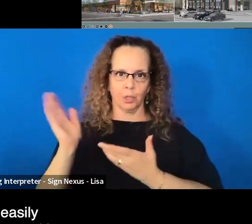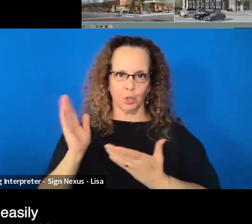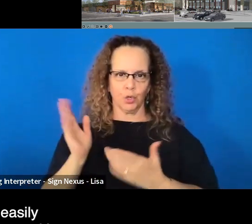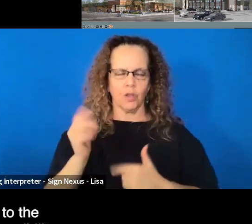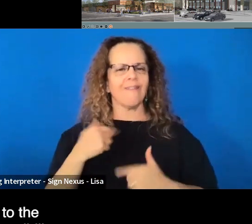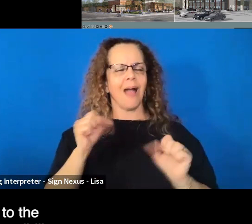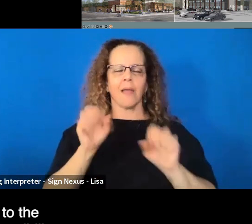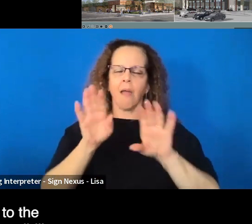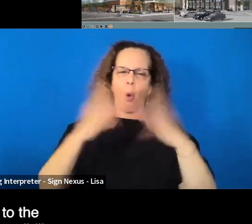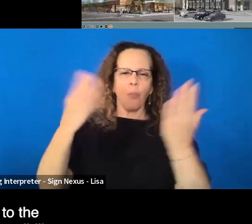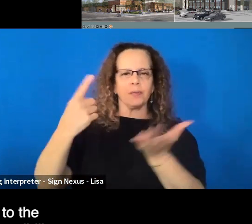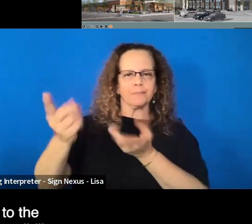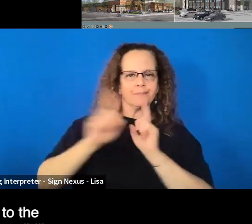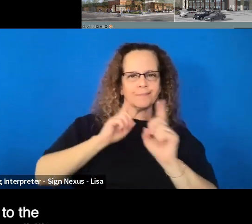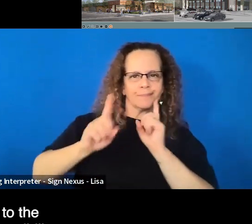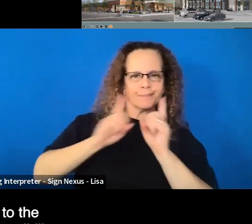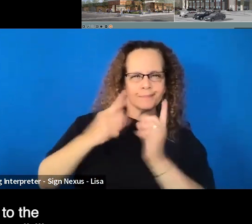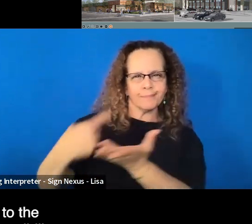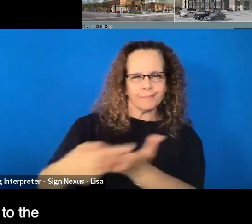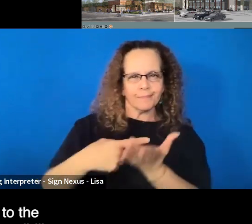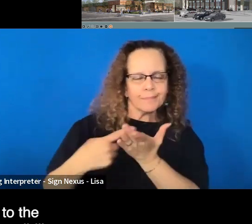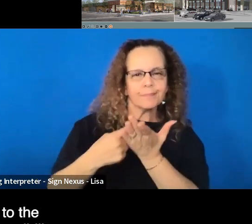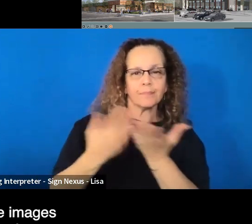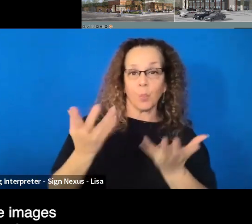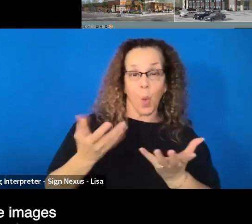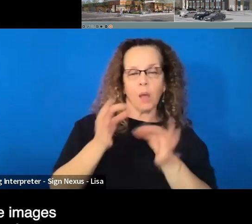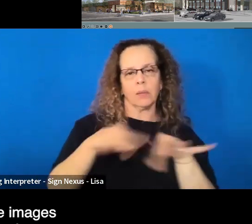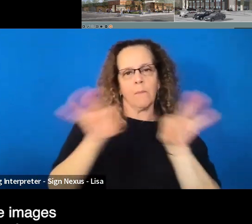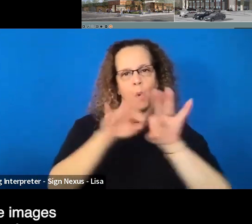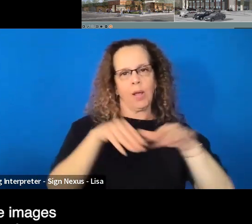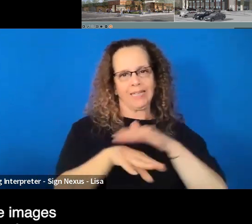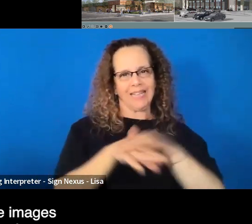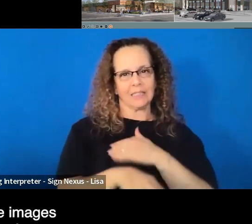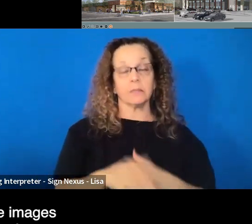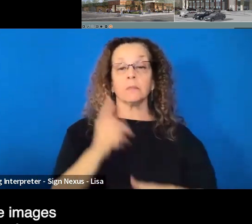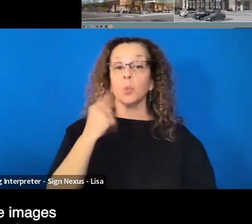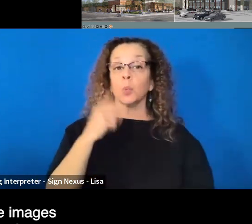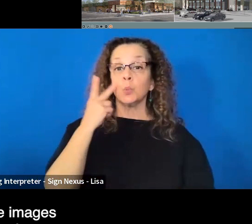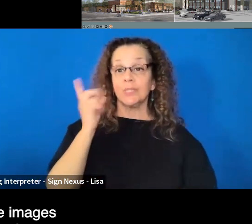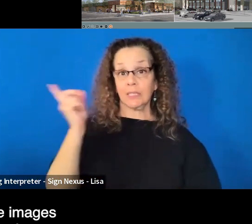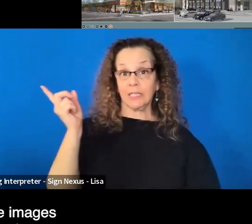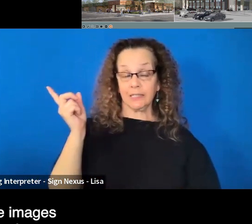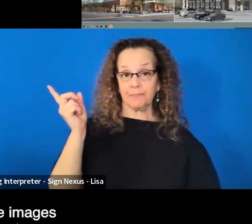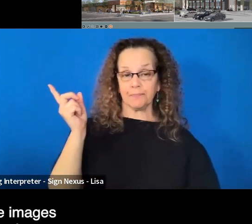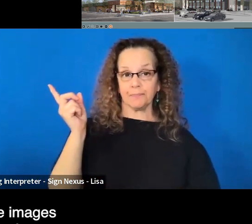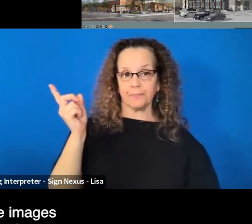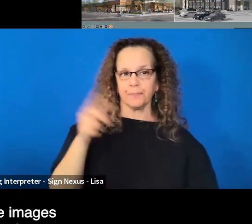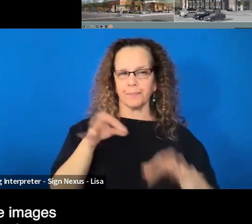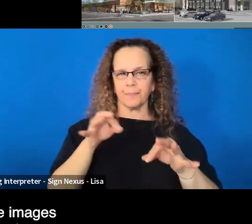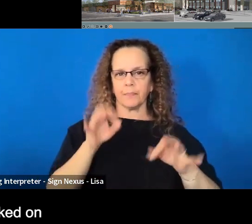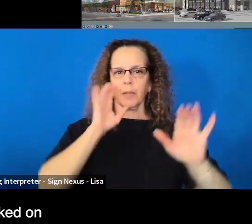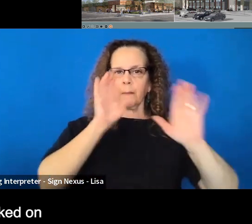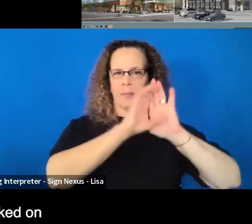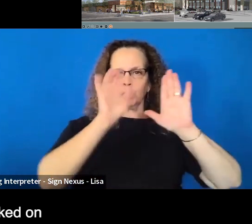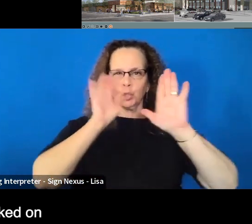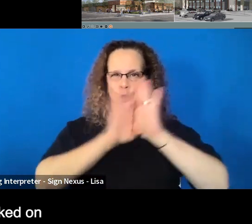with when it comes to the importance of accessibility. On the screen are images of some of